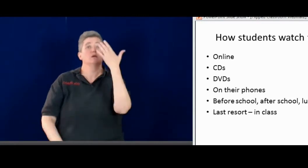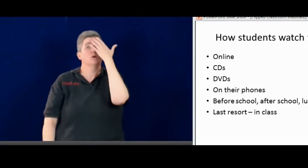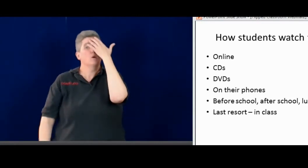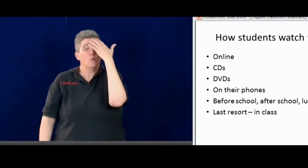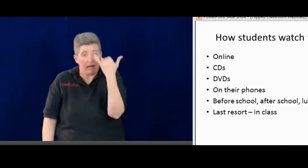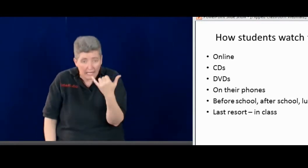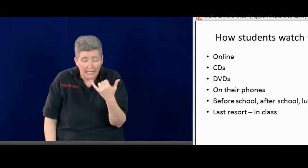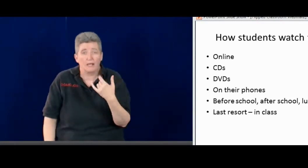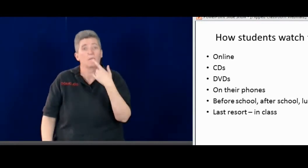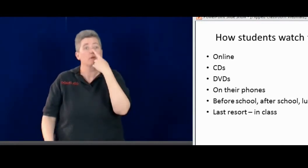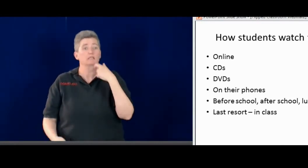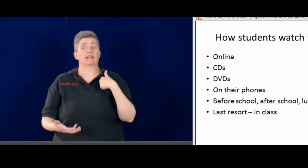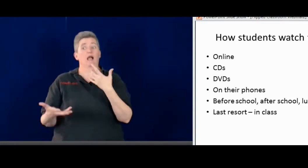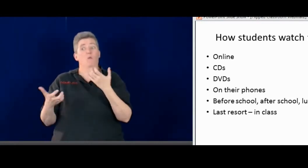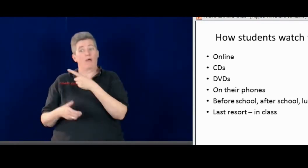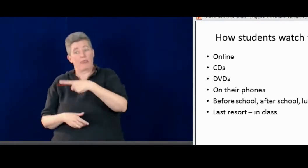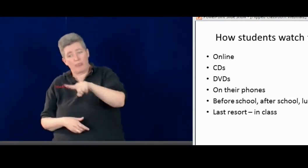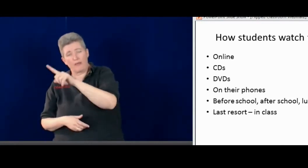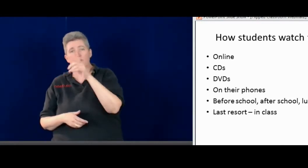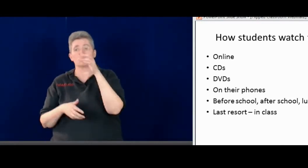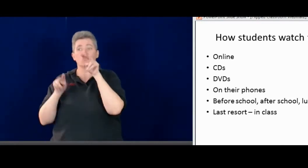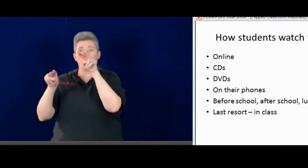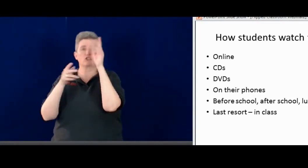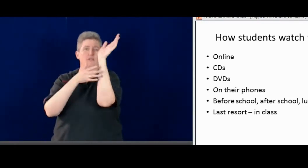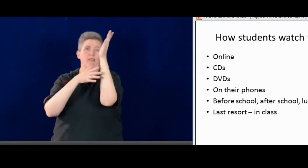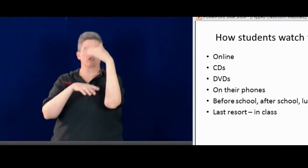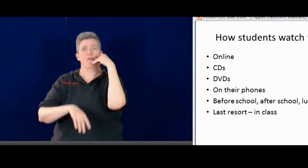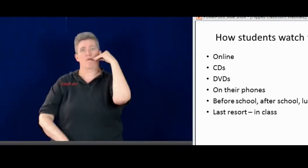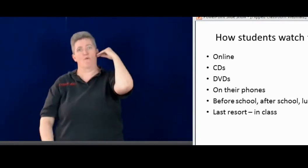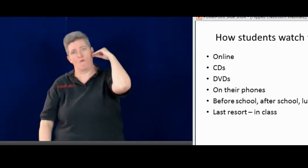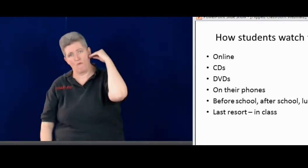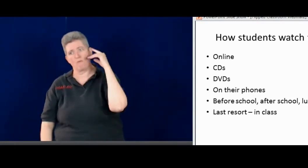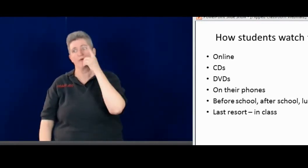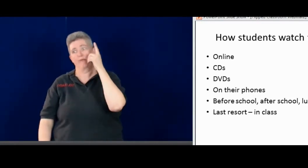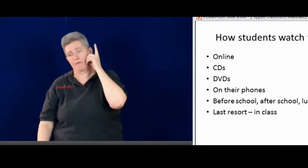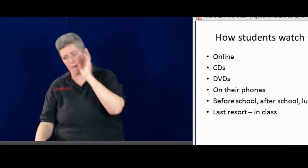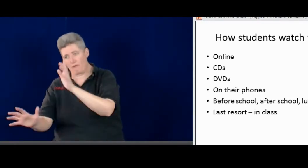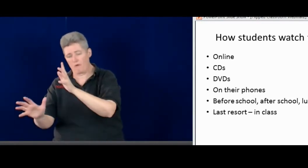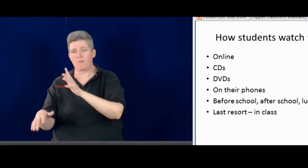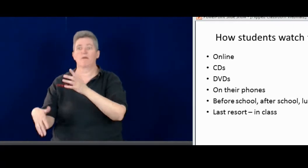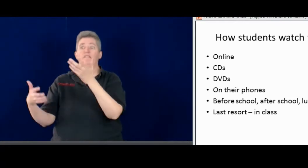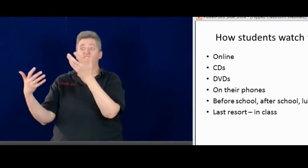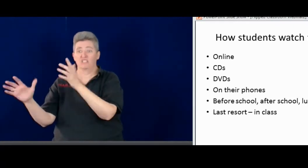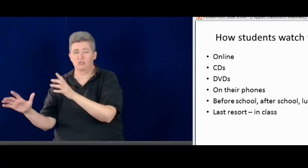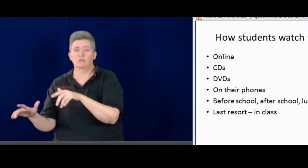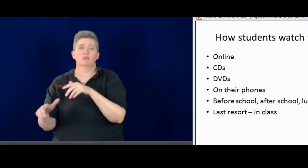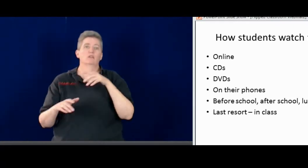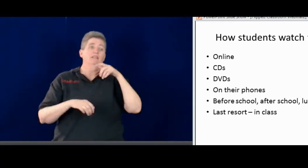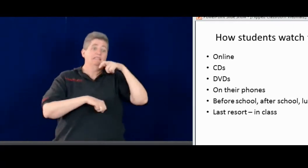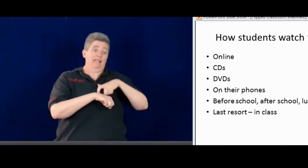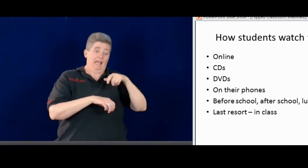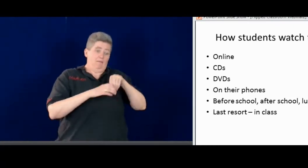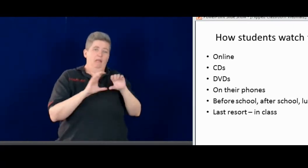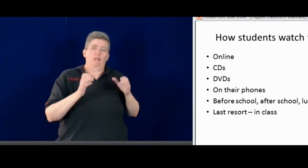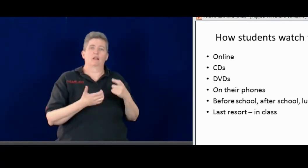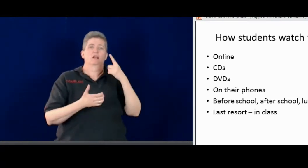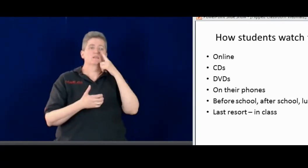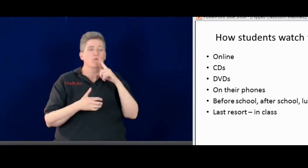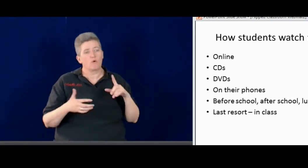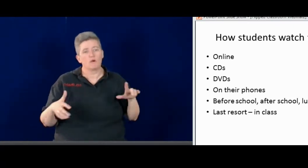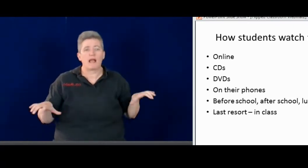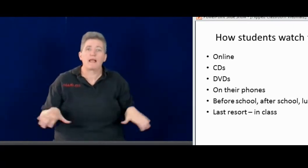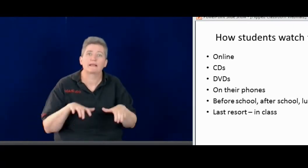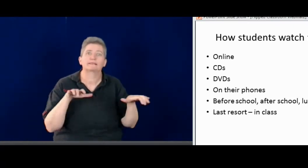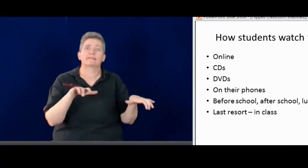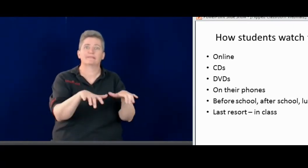choice would be in the classroom. And the reason being is because I want, I really want them to watch it at home or